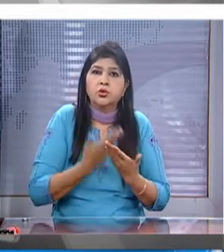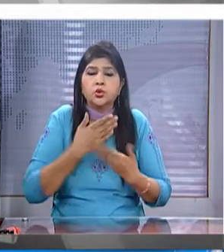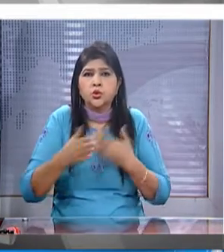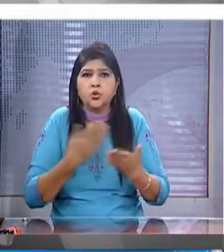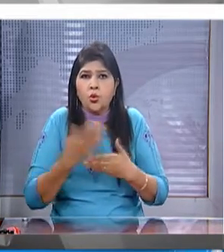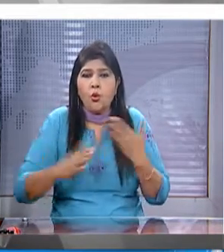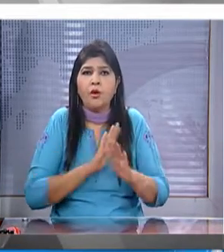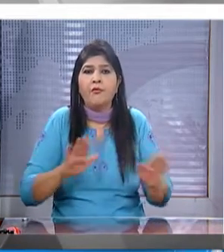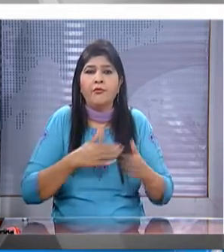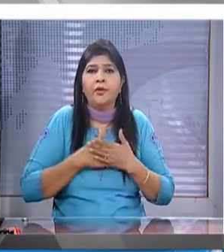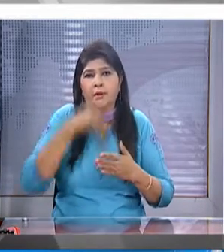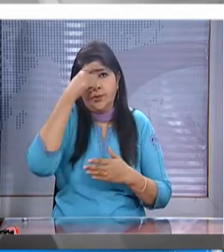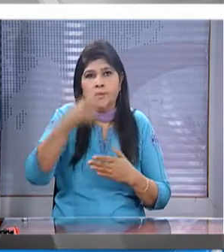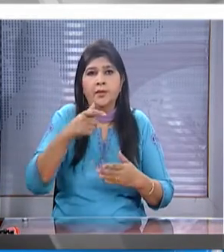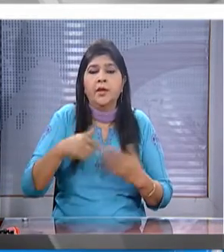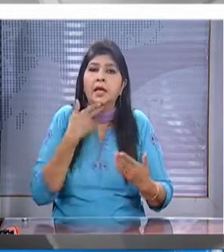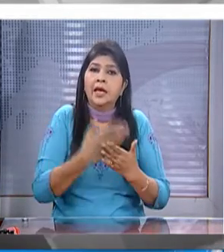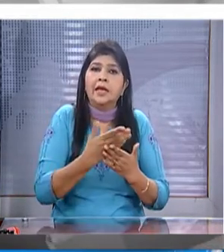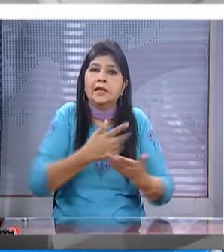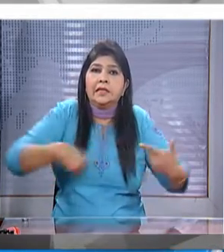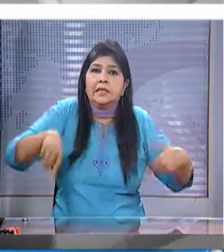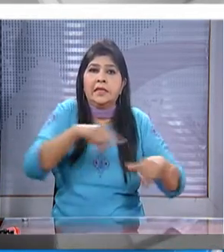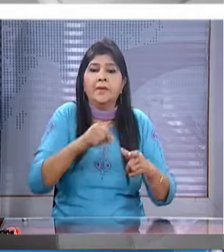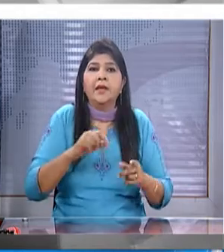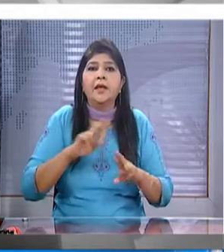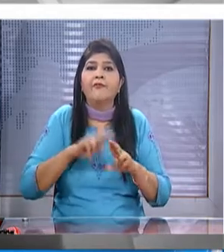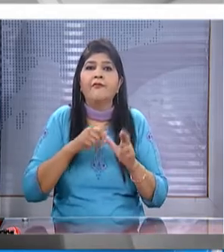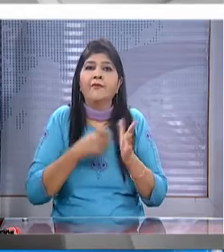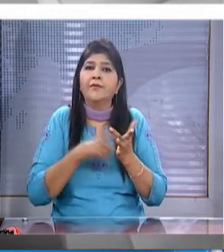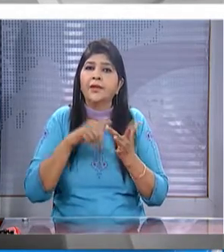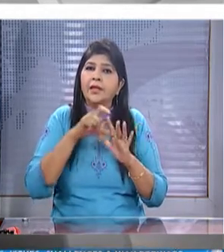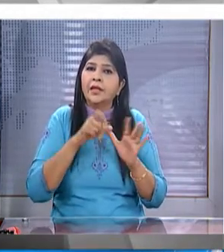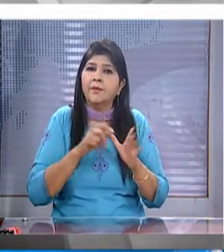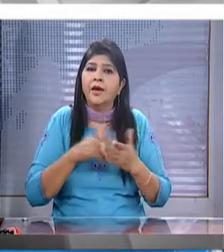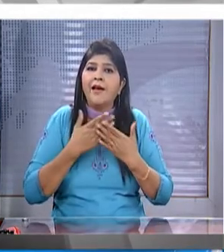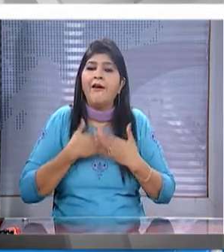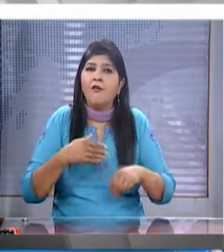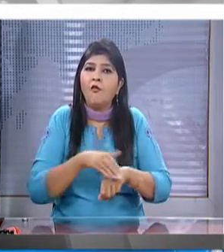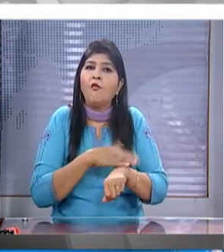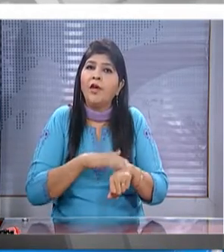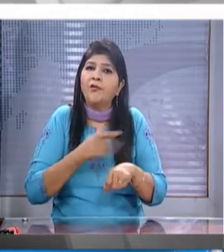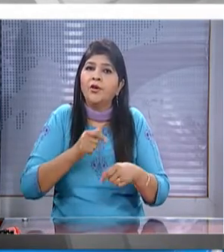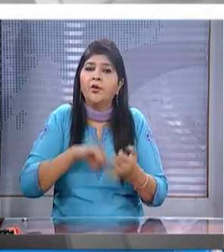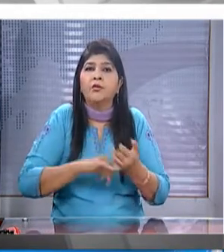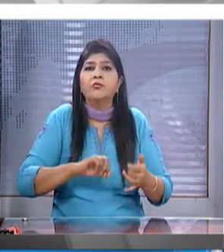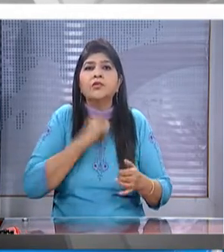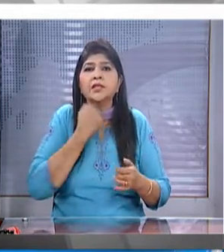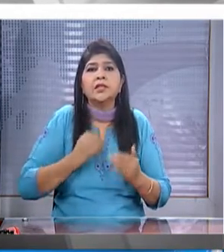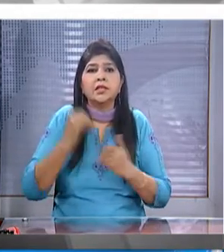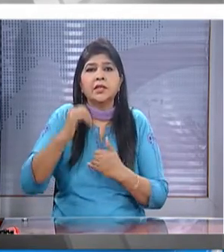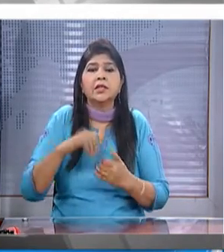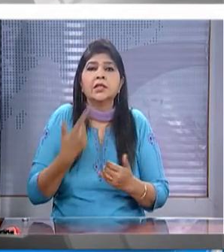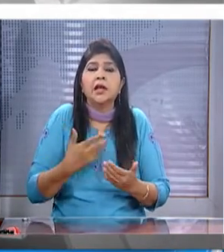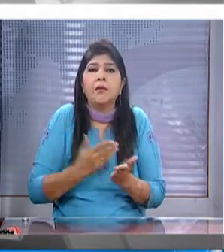try to solve their problems he was addressing a seminar in faridabad on welfare of senior citizens issues challenges